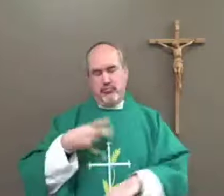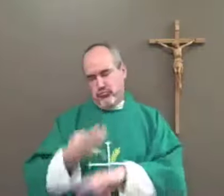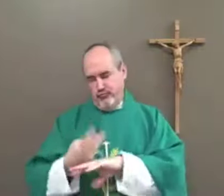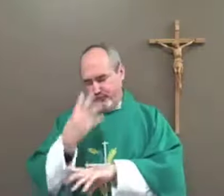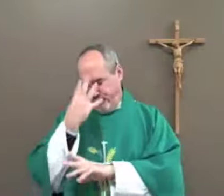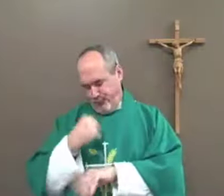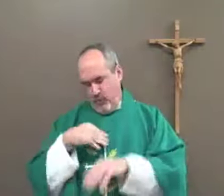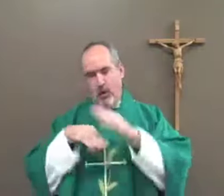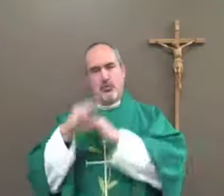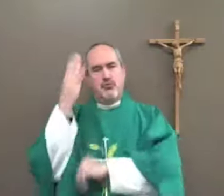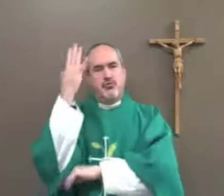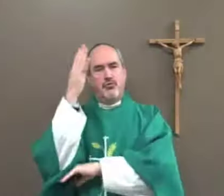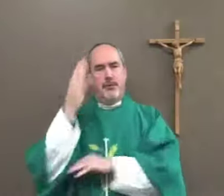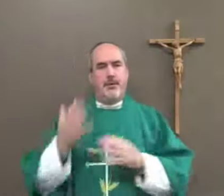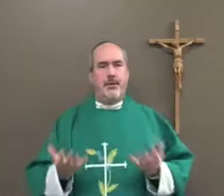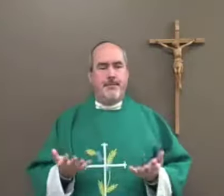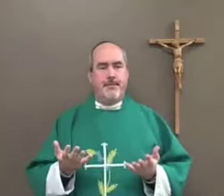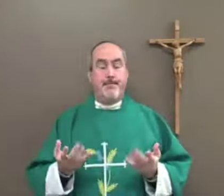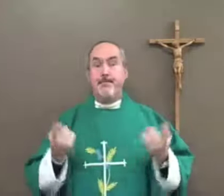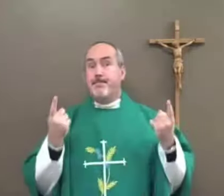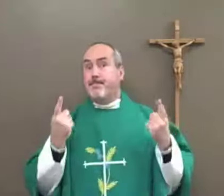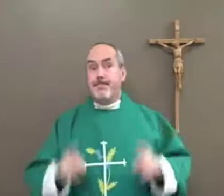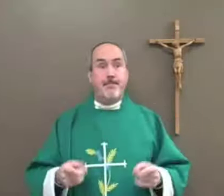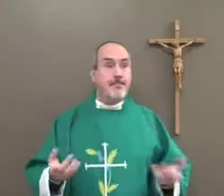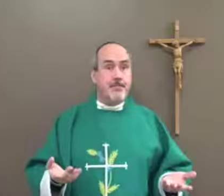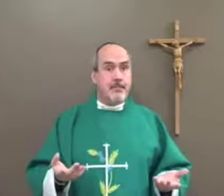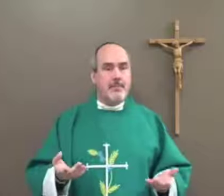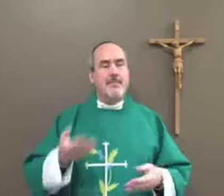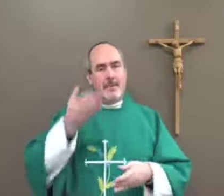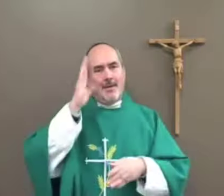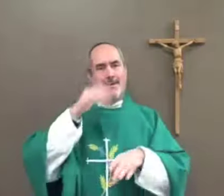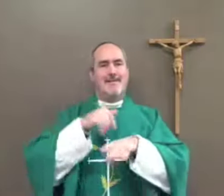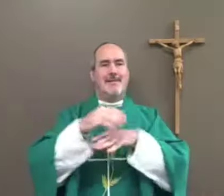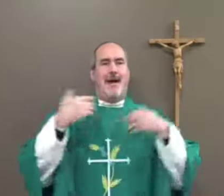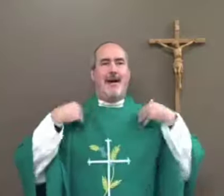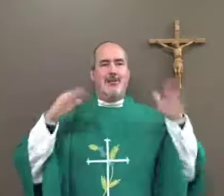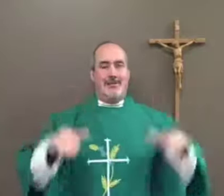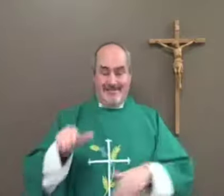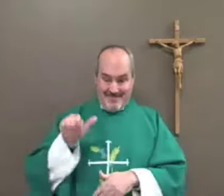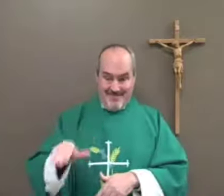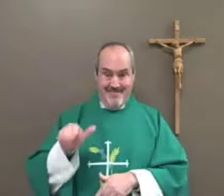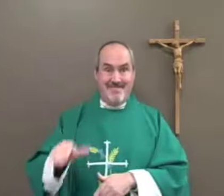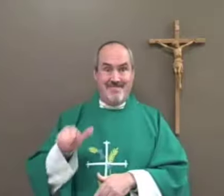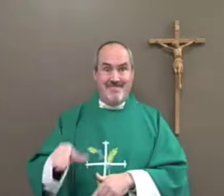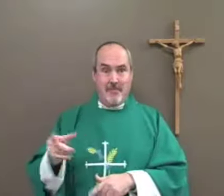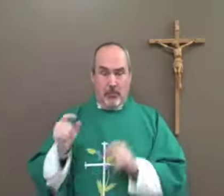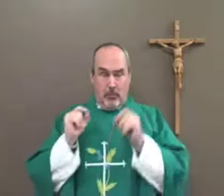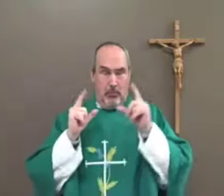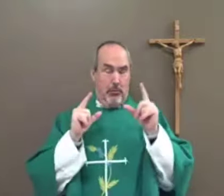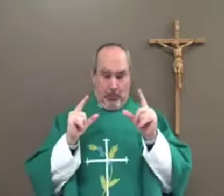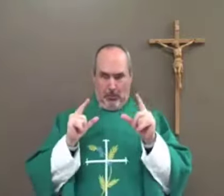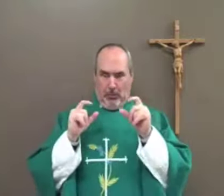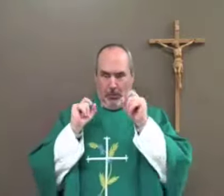with life and went to sleep under a tree. Well, then God sent an angel to wake him up,